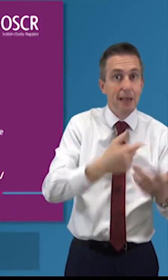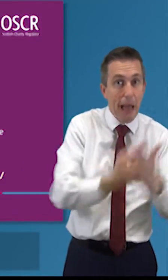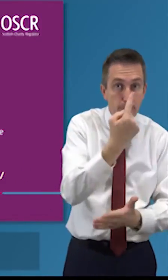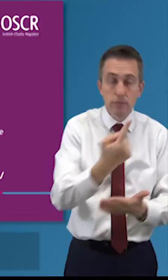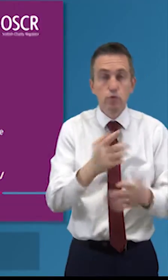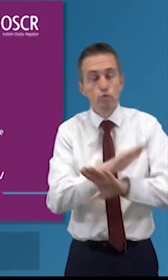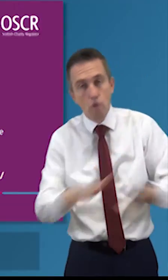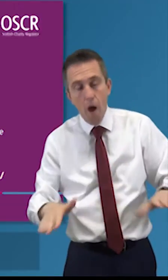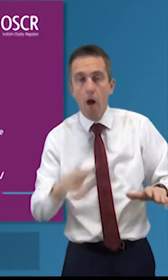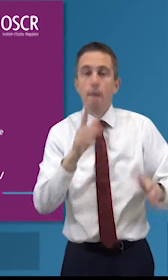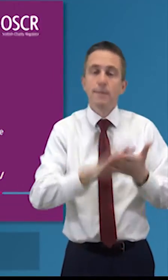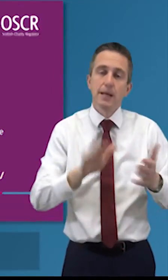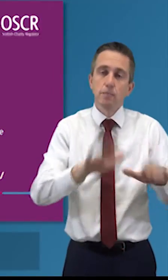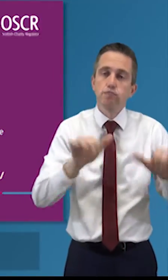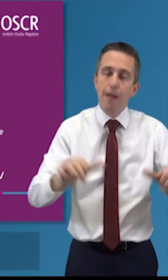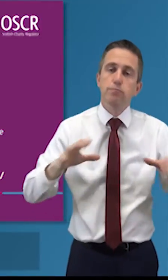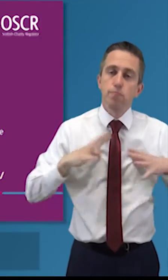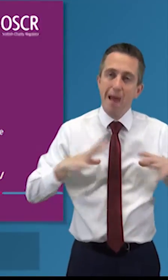the the whatever